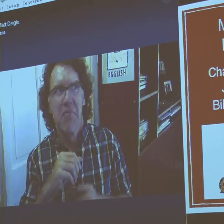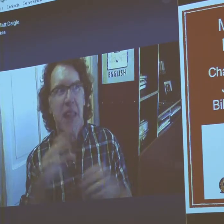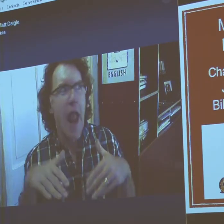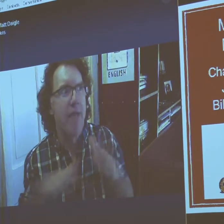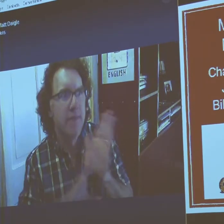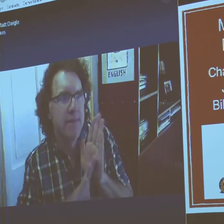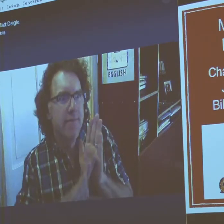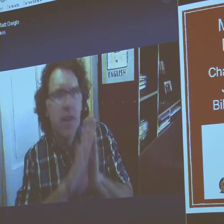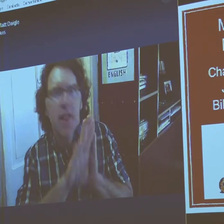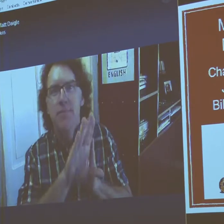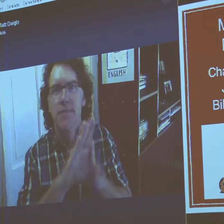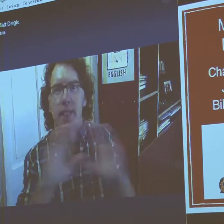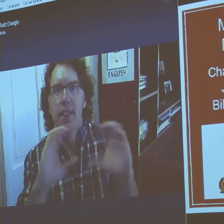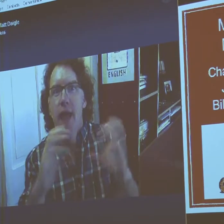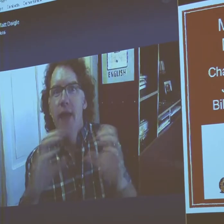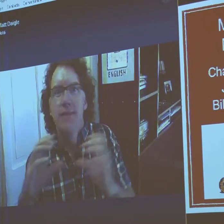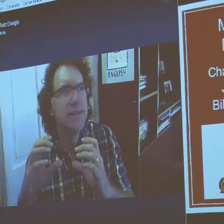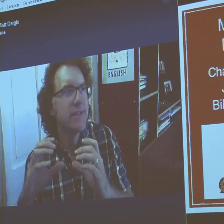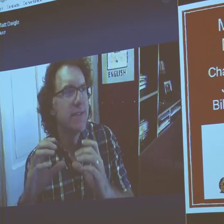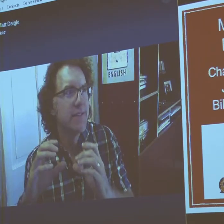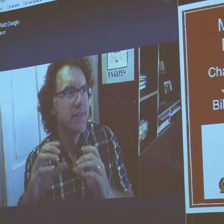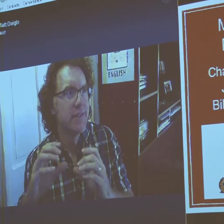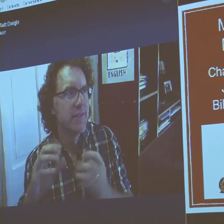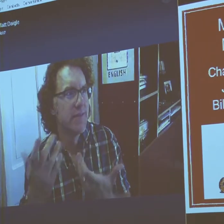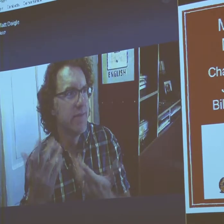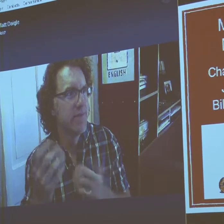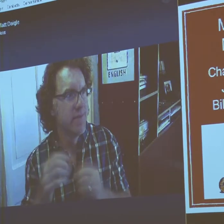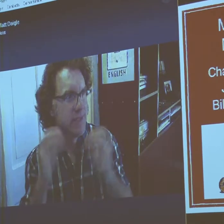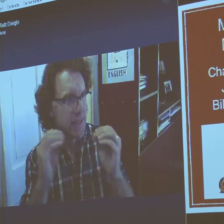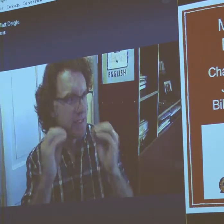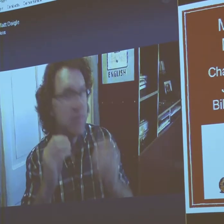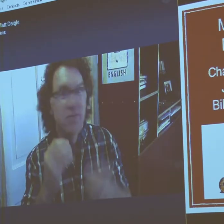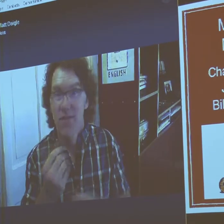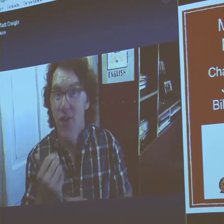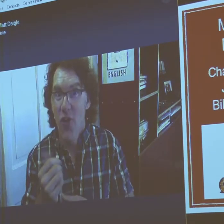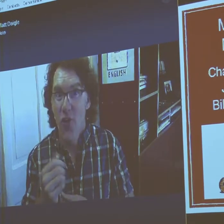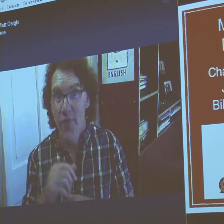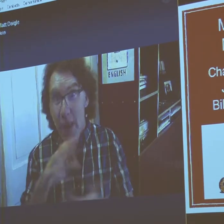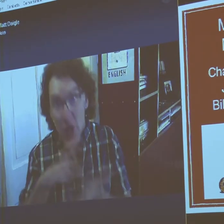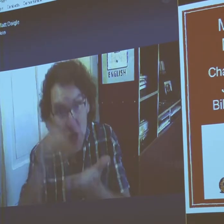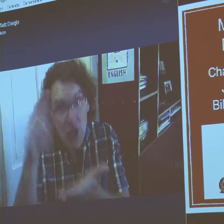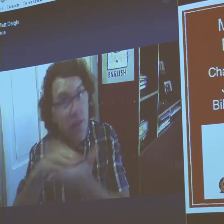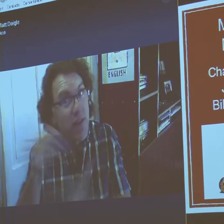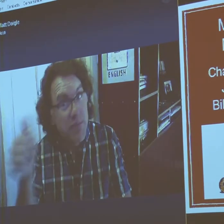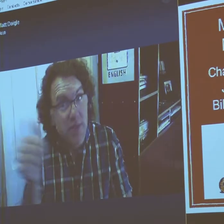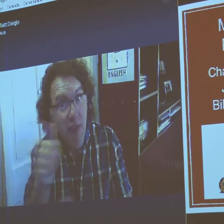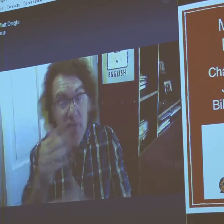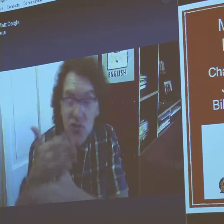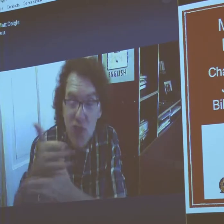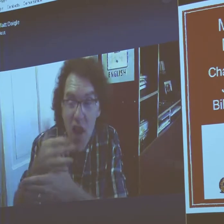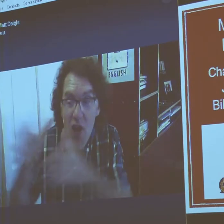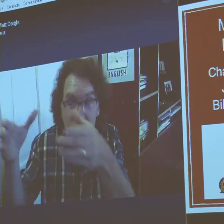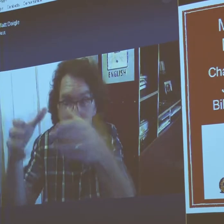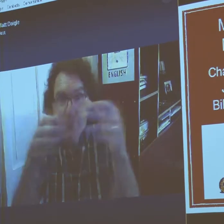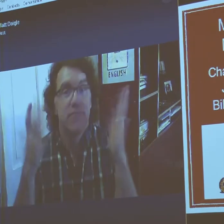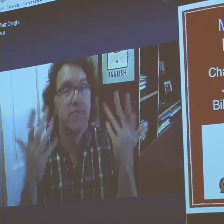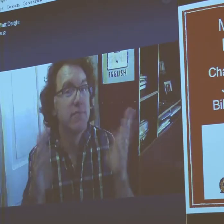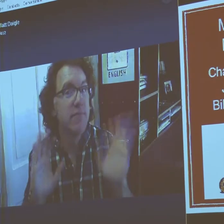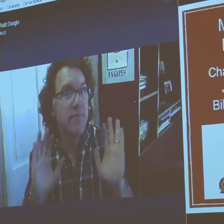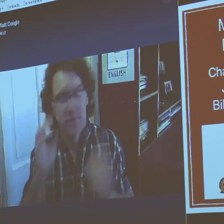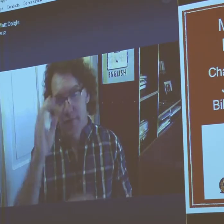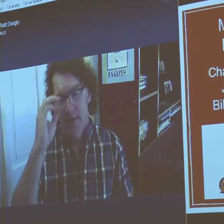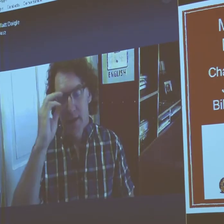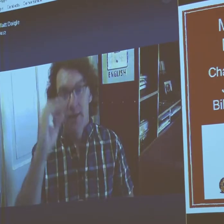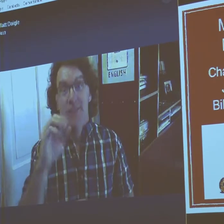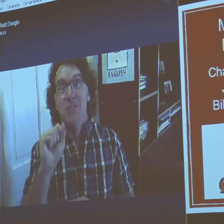maybe not as popular or as well known. They are self-starters. They have to learn by themselves. There